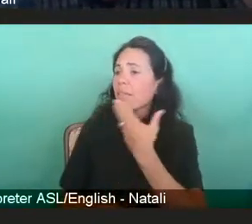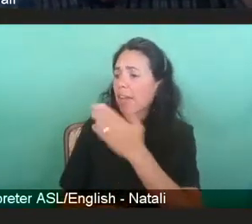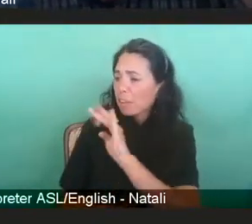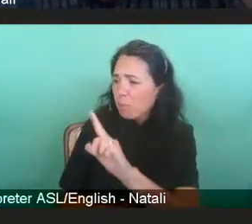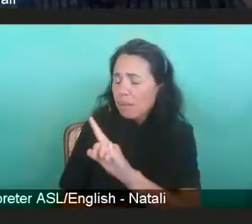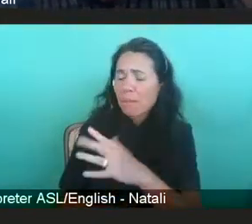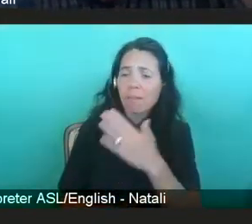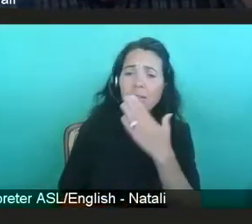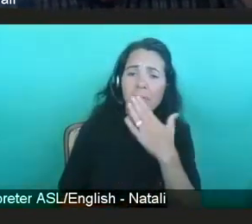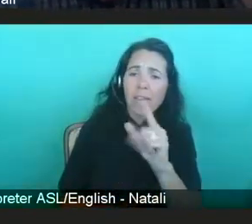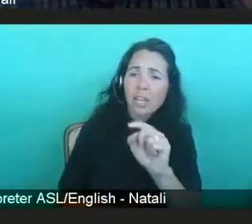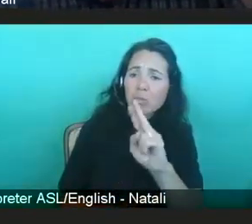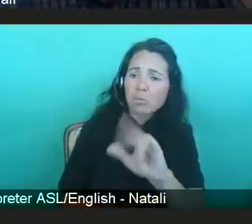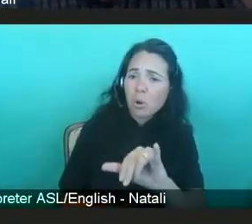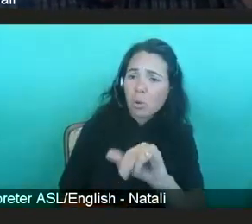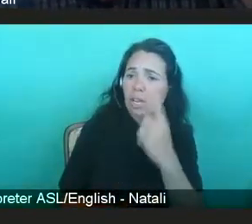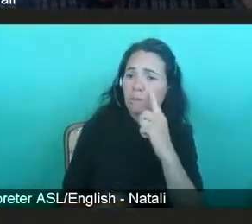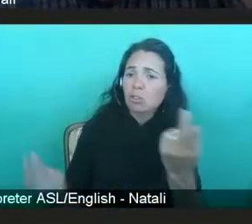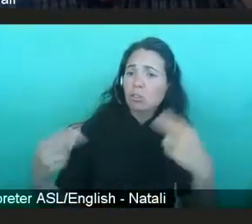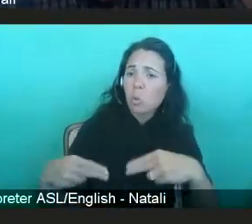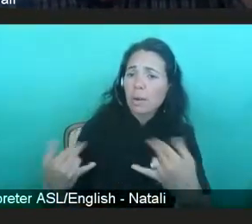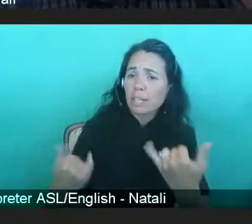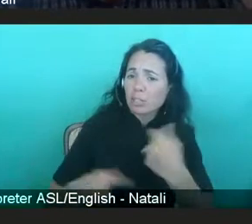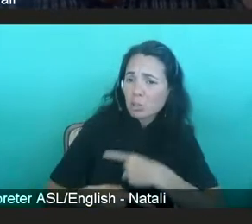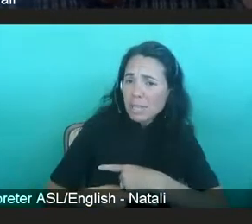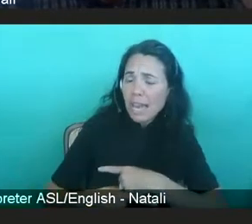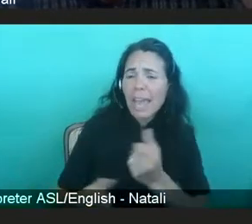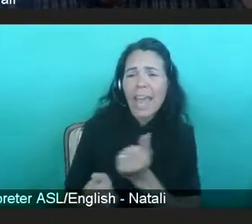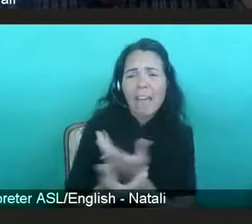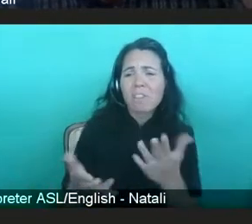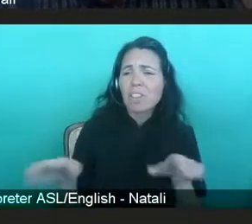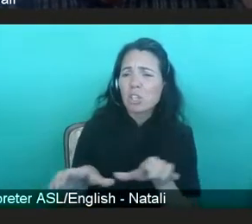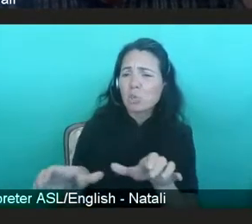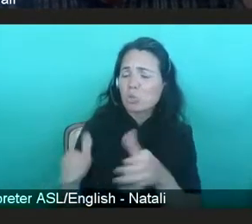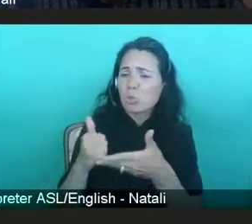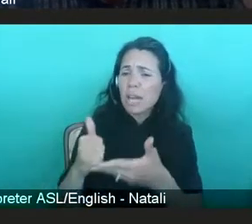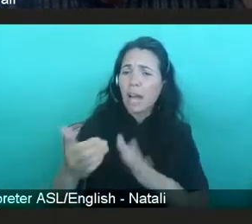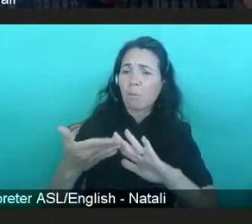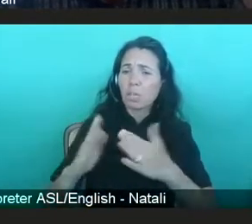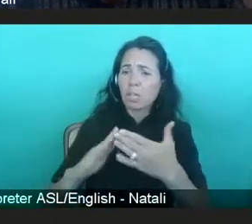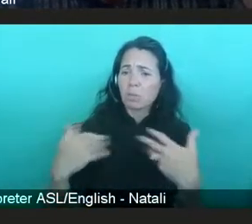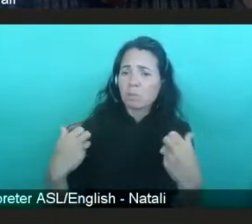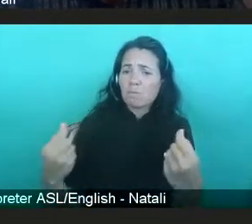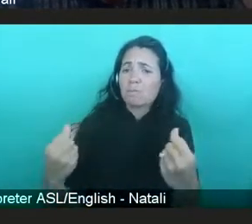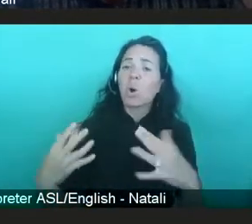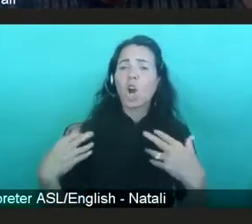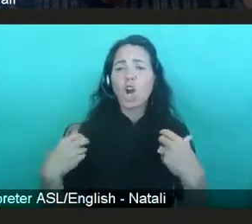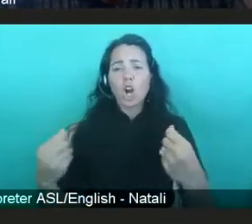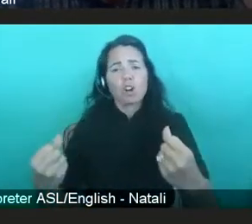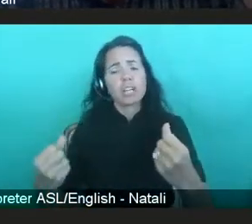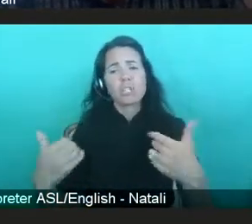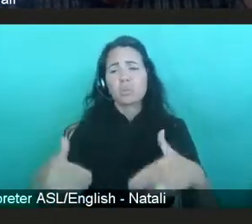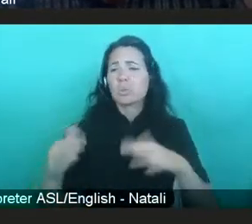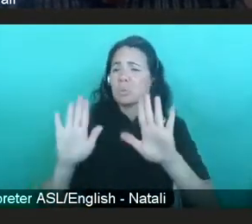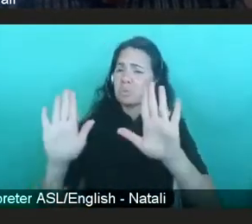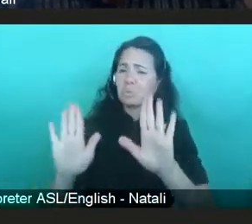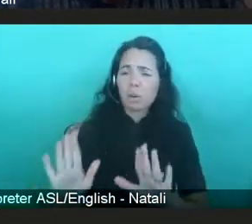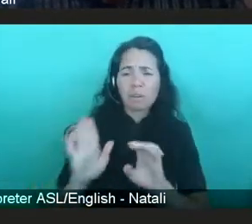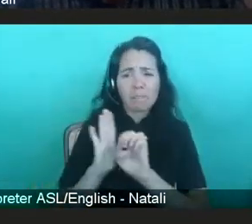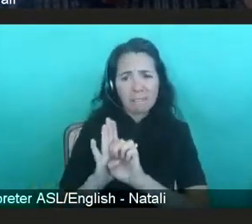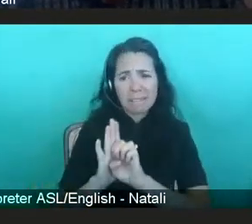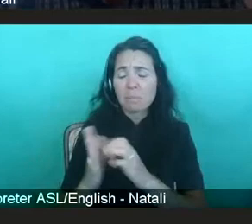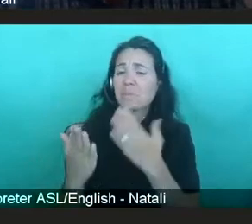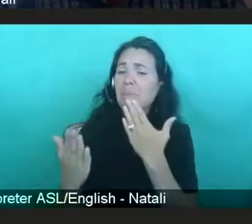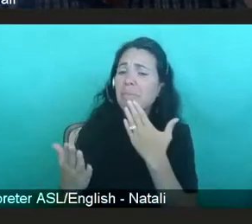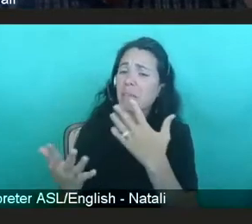to make our community healthier. Your courage and example are really terrific. So thank you both for joining us today. It's been